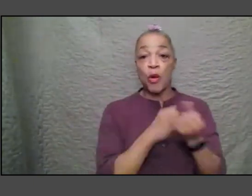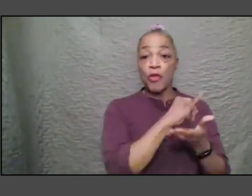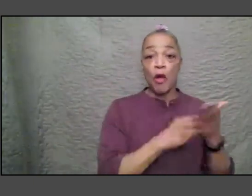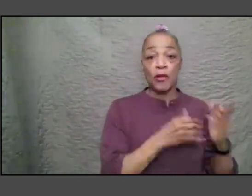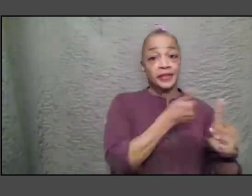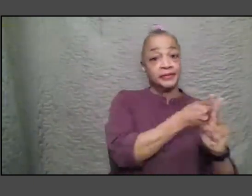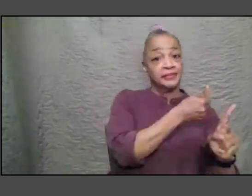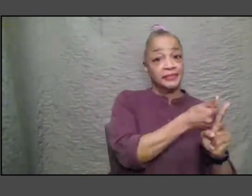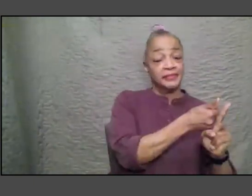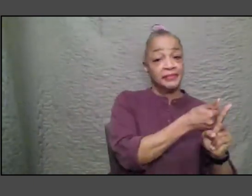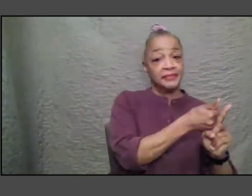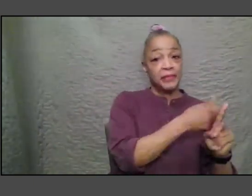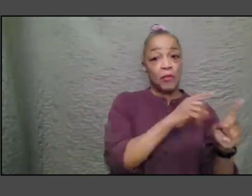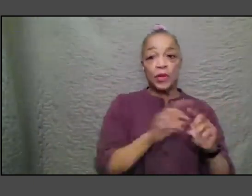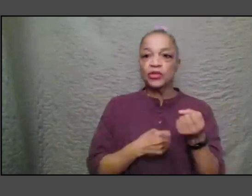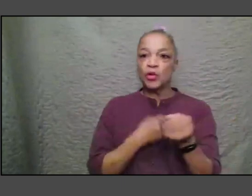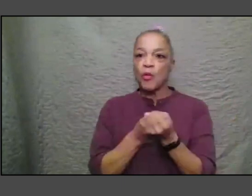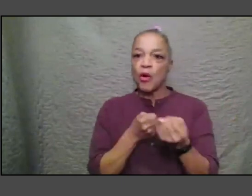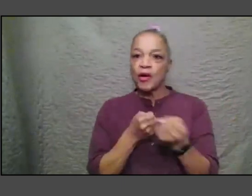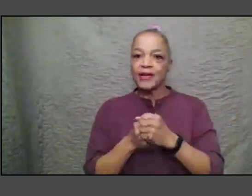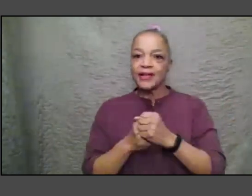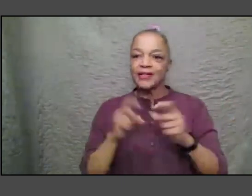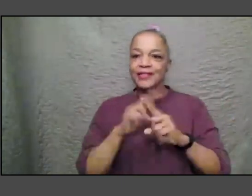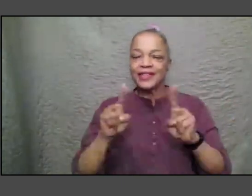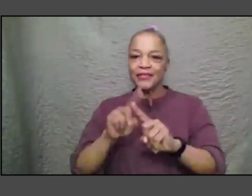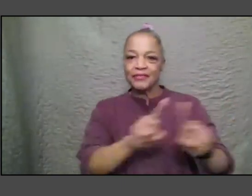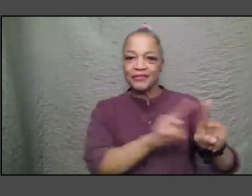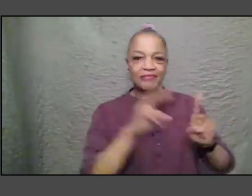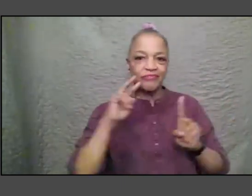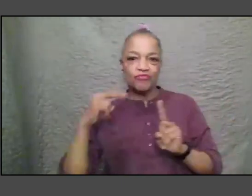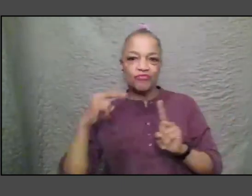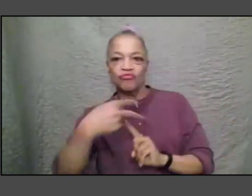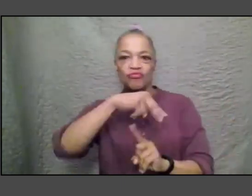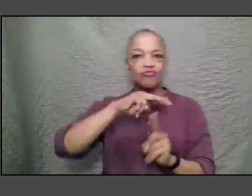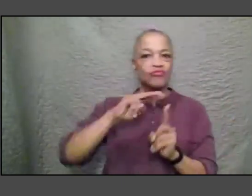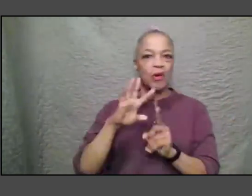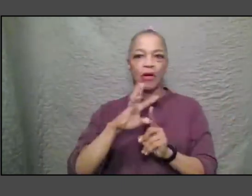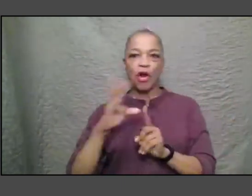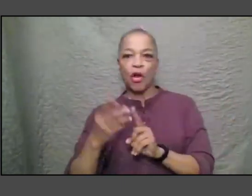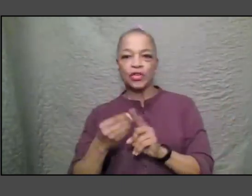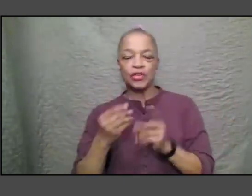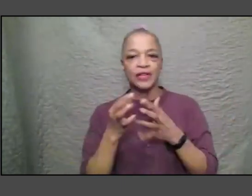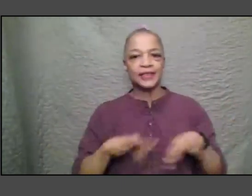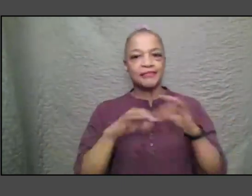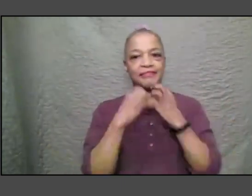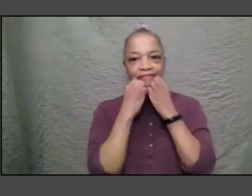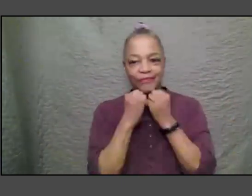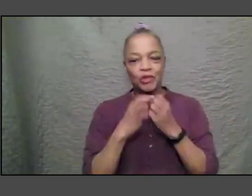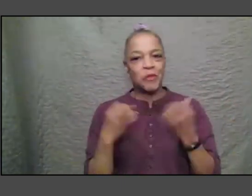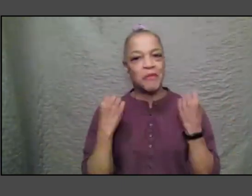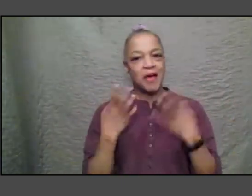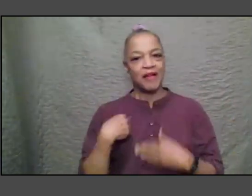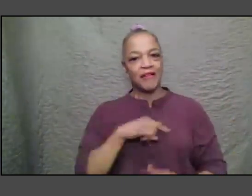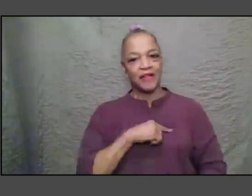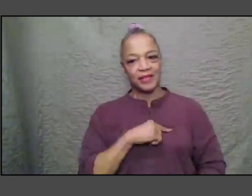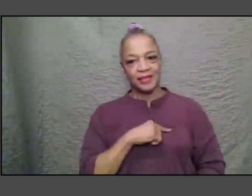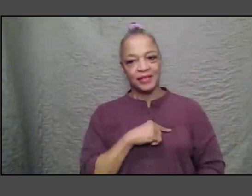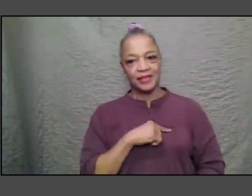in different ways to look at the culture that means so much to so many of us absolutely i've